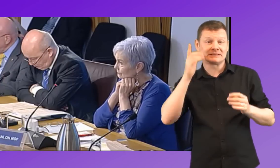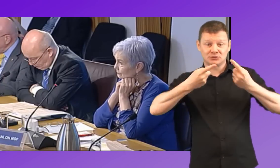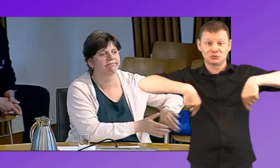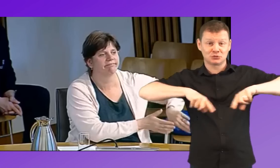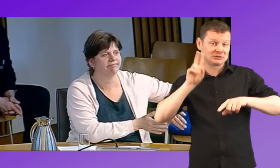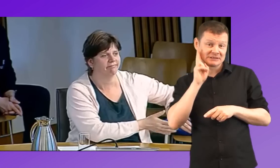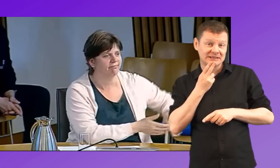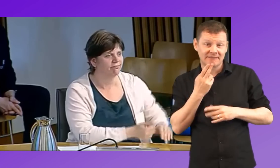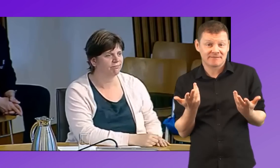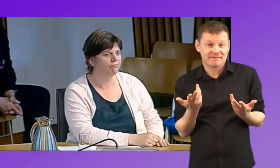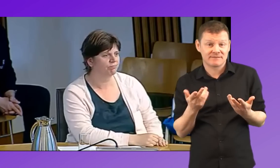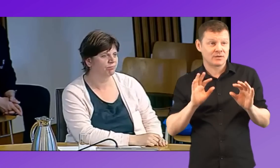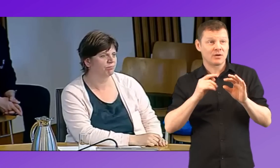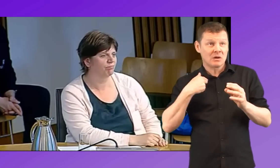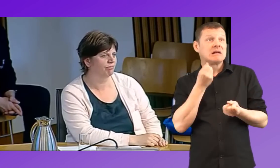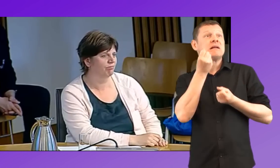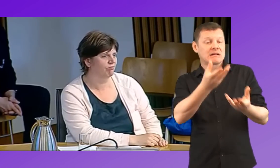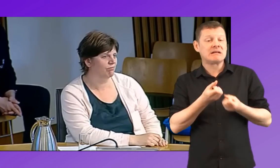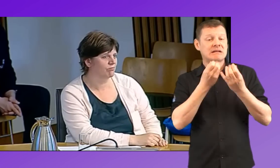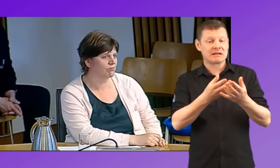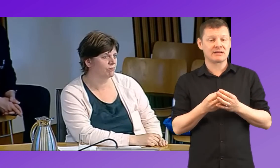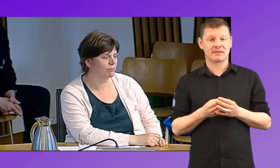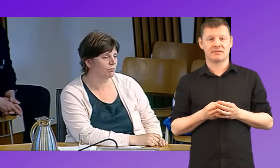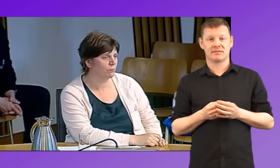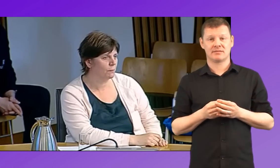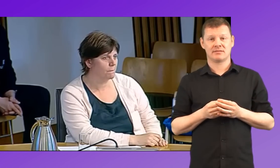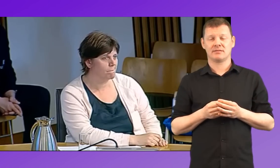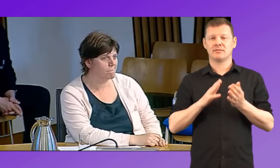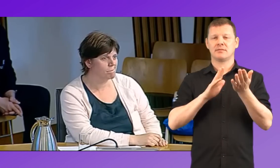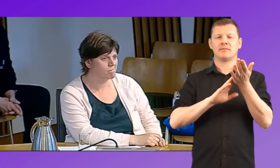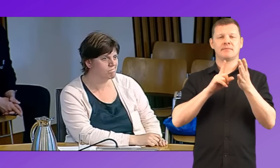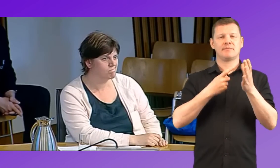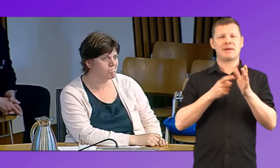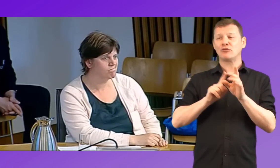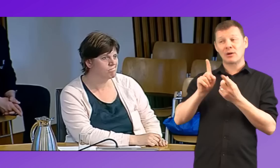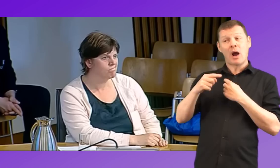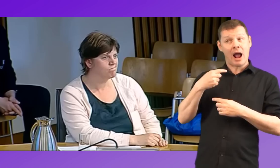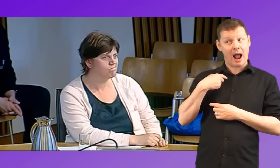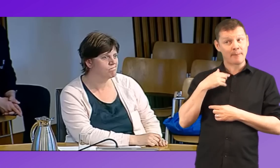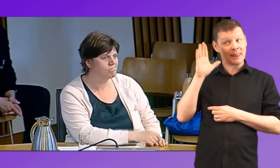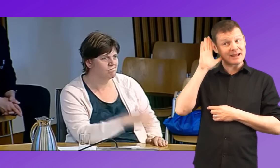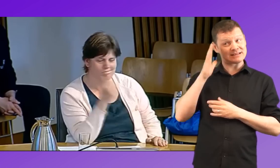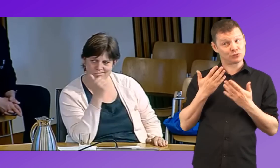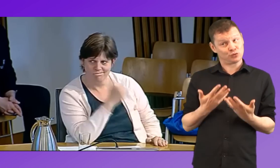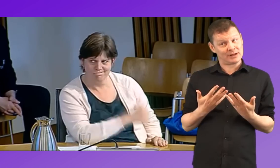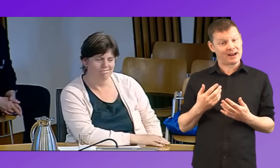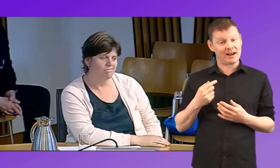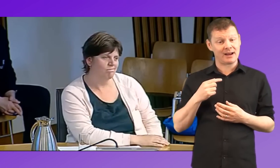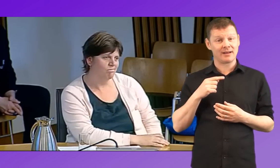Perhaps is the reason. Nobody's listening to us. I think we are listening today. I did pick up the, it was Audrey that started